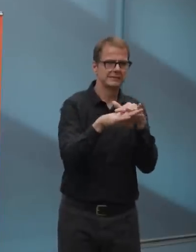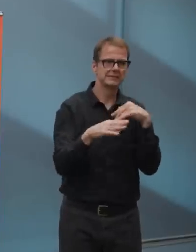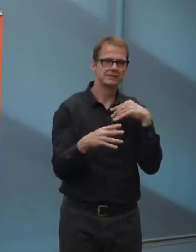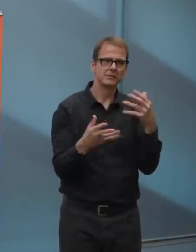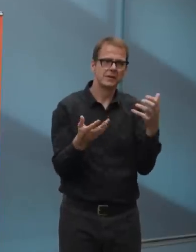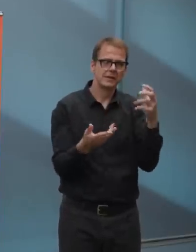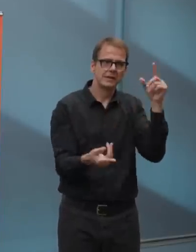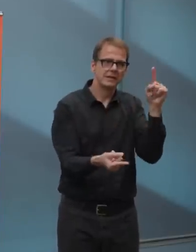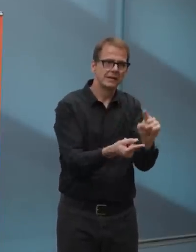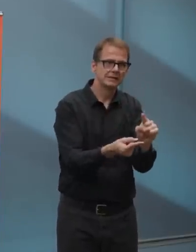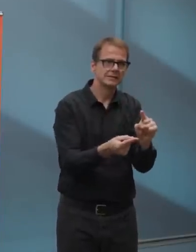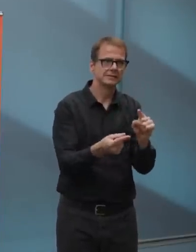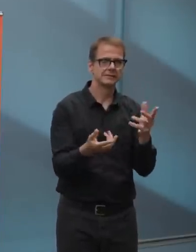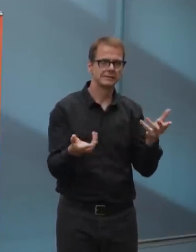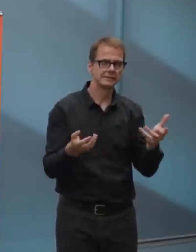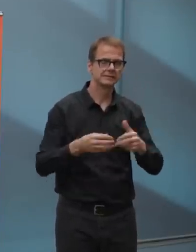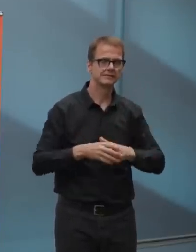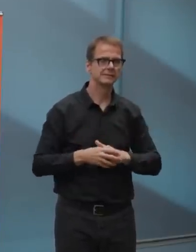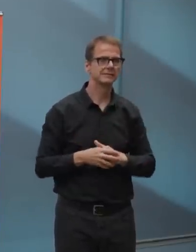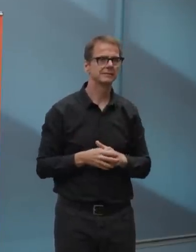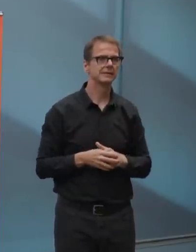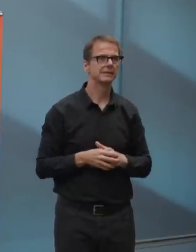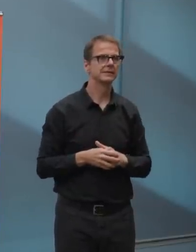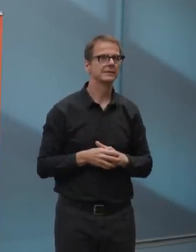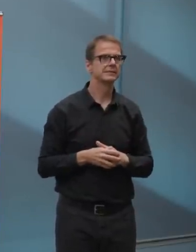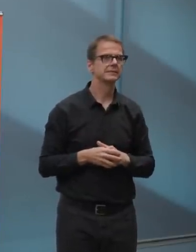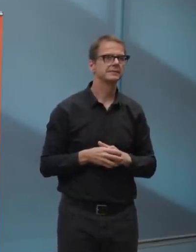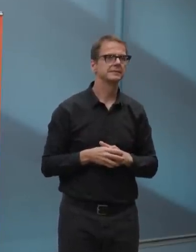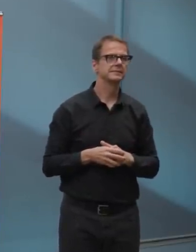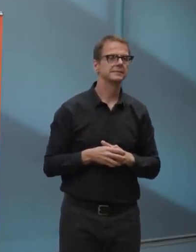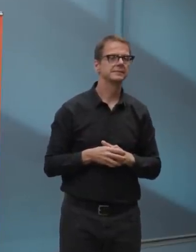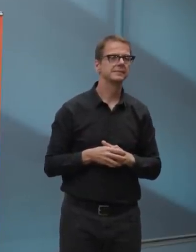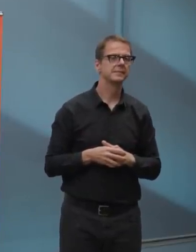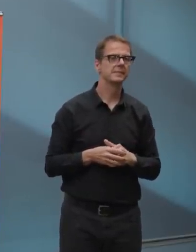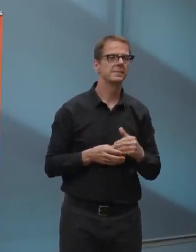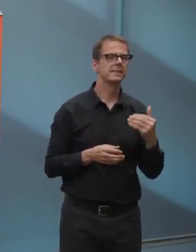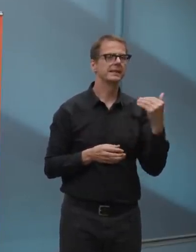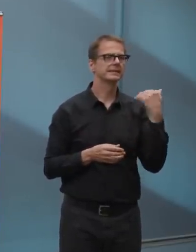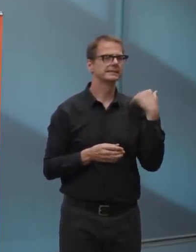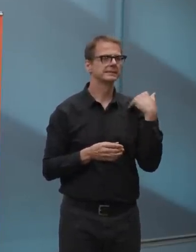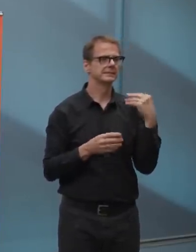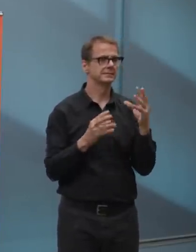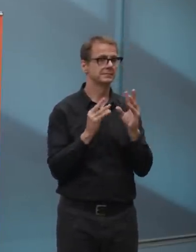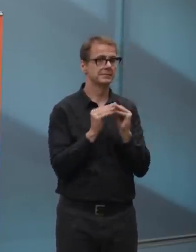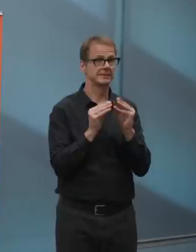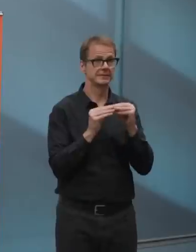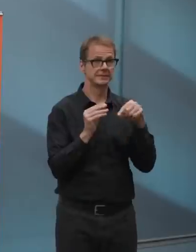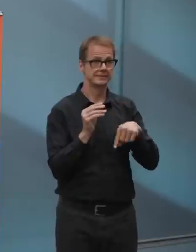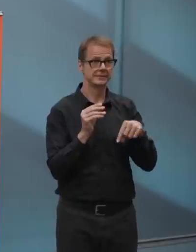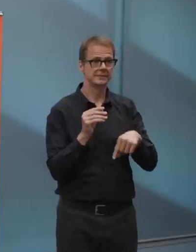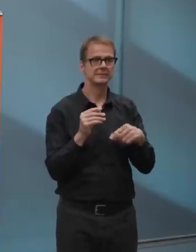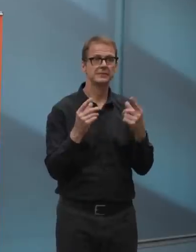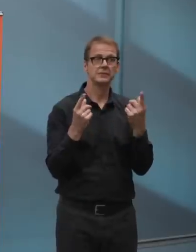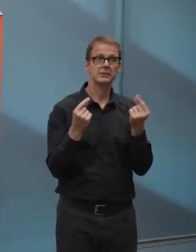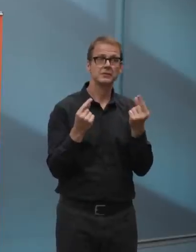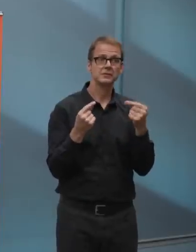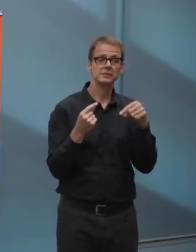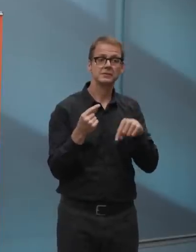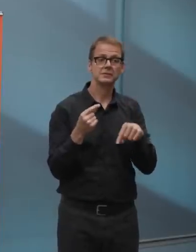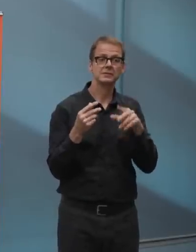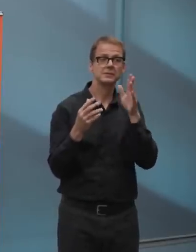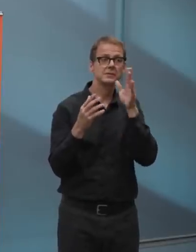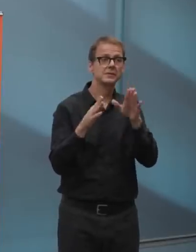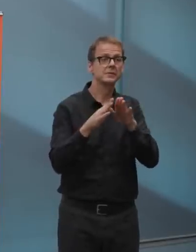decisions that will ease restrictions and give Edmontonians safe options for adding more interest, activity and fun back into their